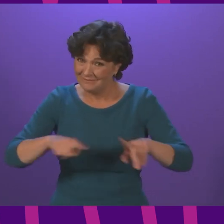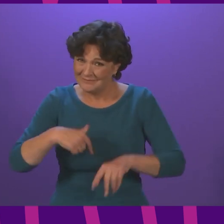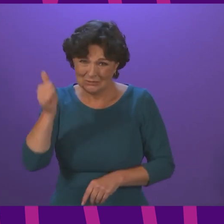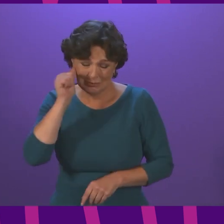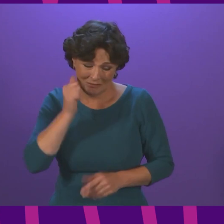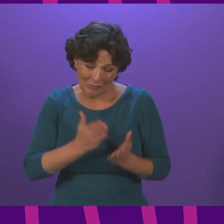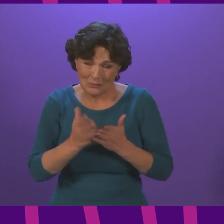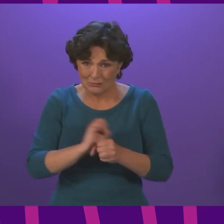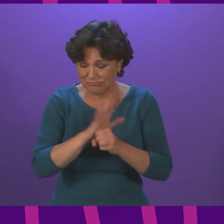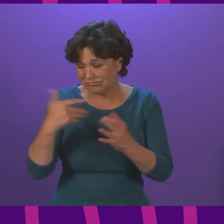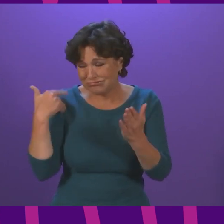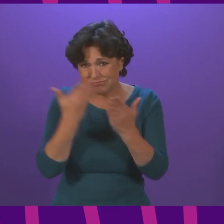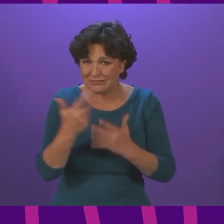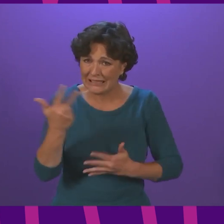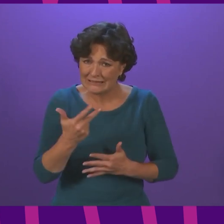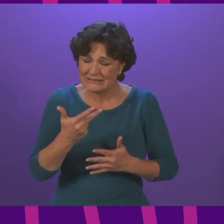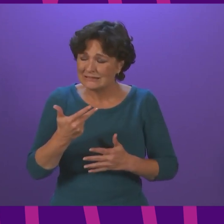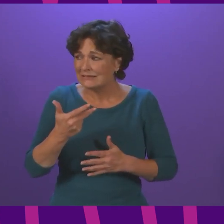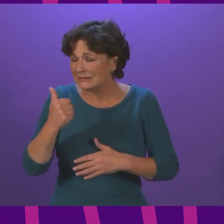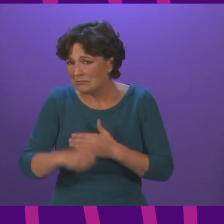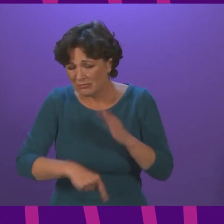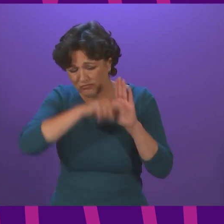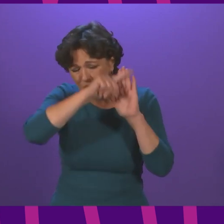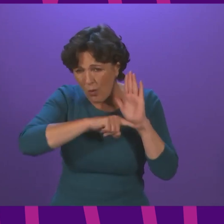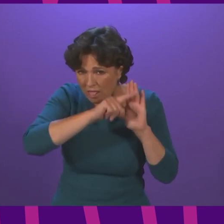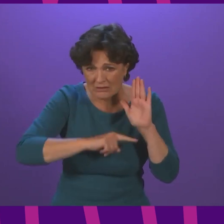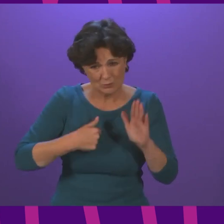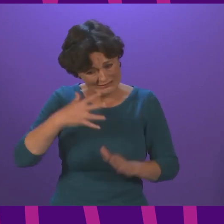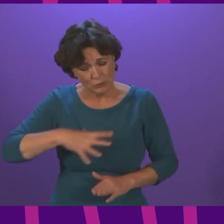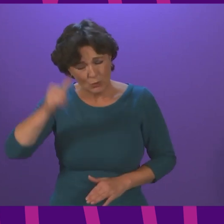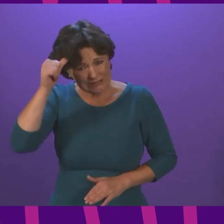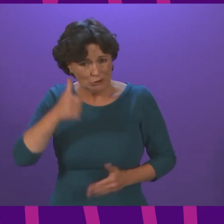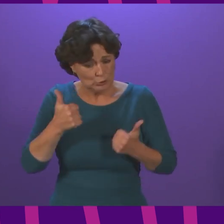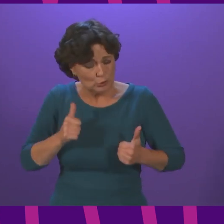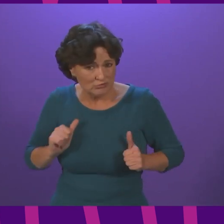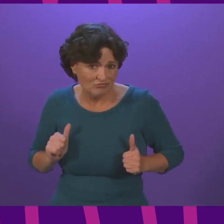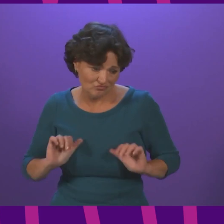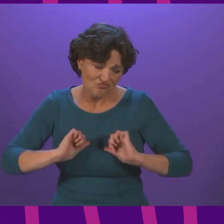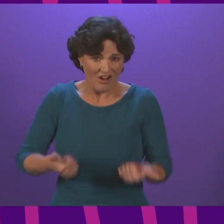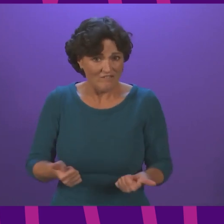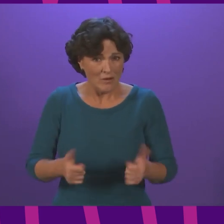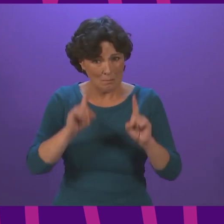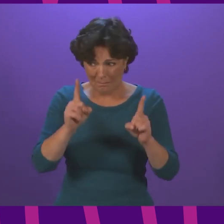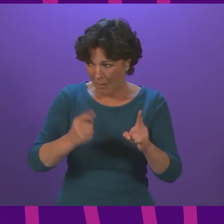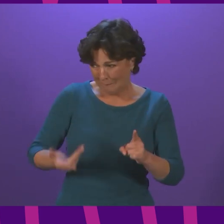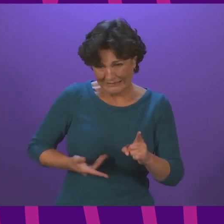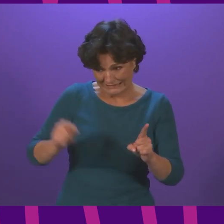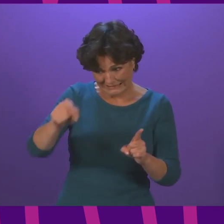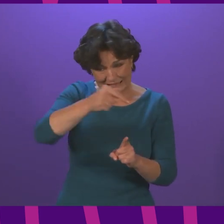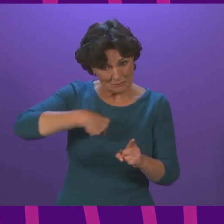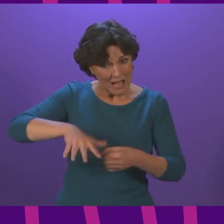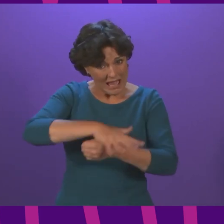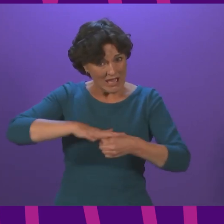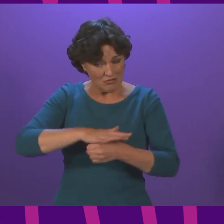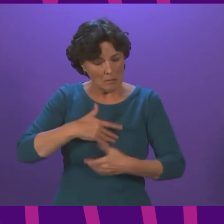during the pandemic and with the restrictions and the need for a good recovery but businesses across my constituency are being impacted by the 7